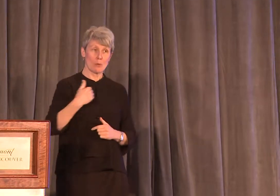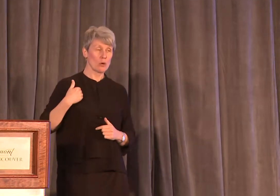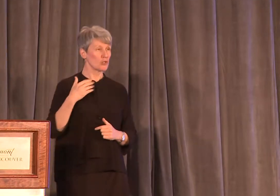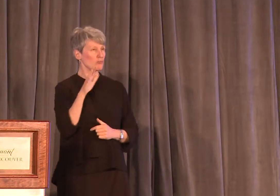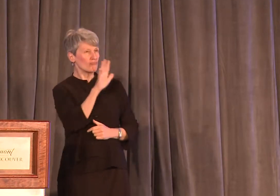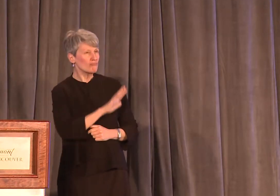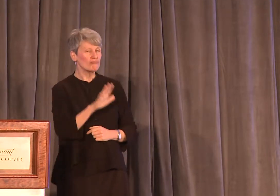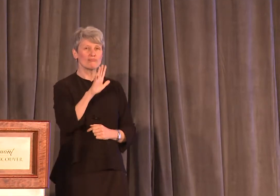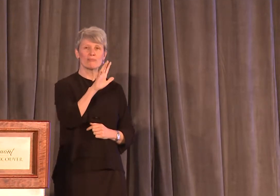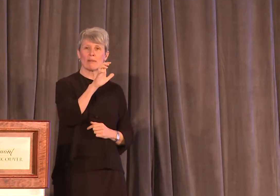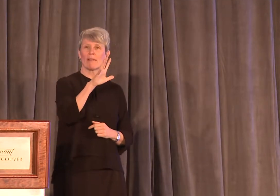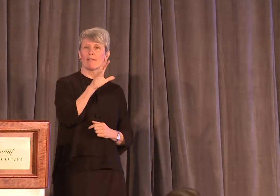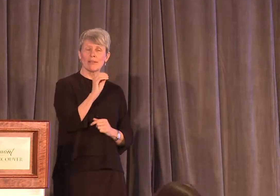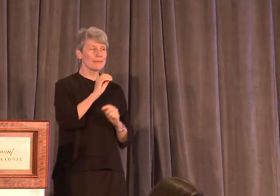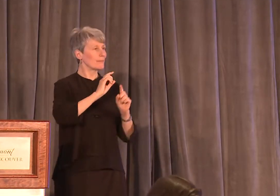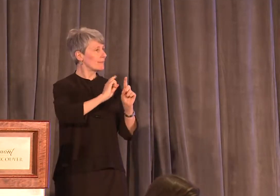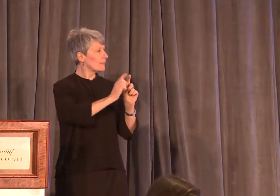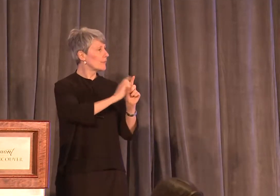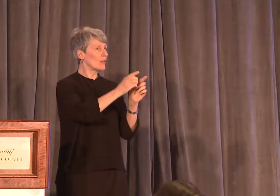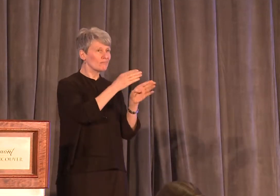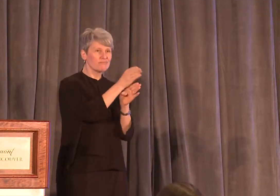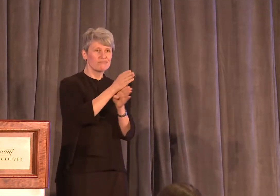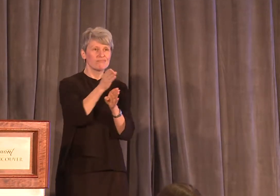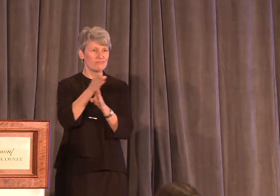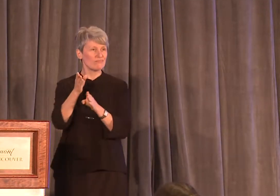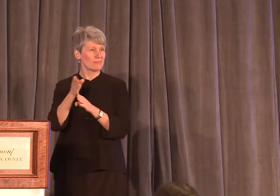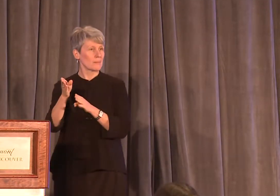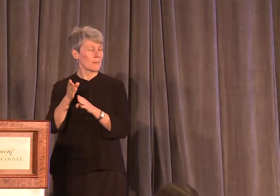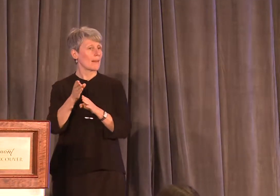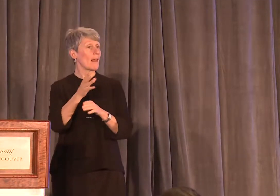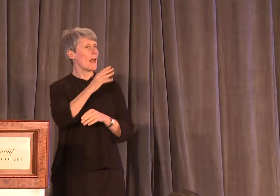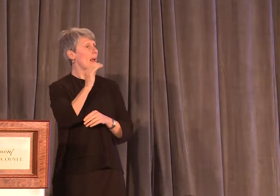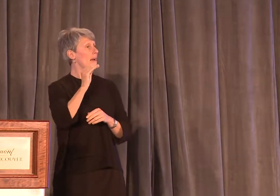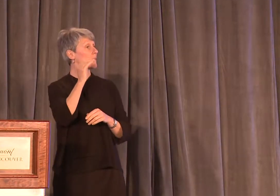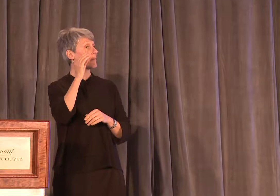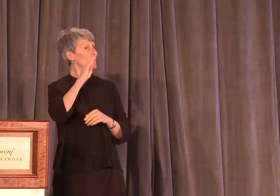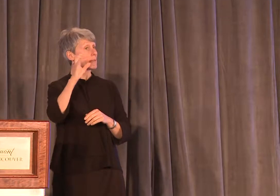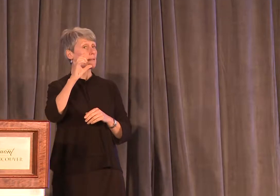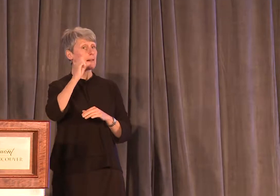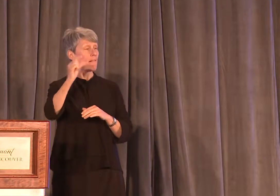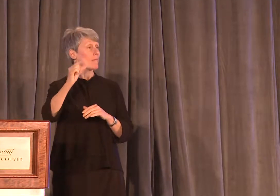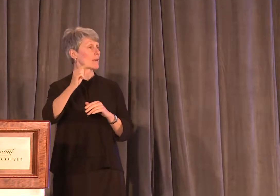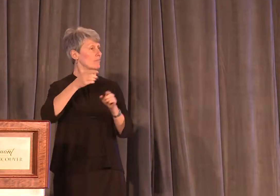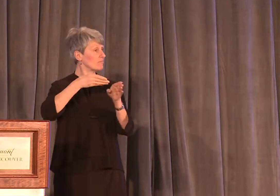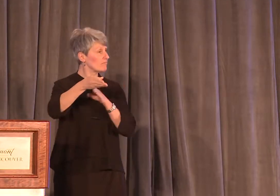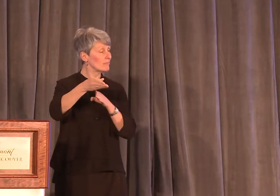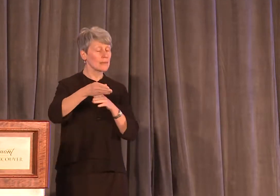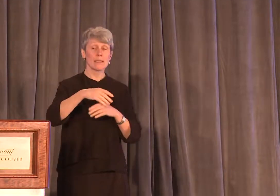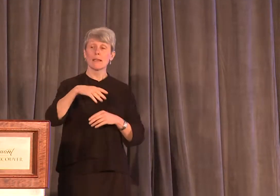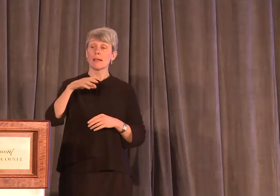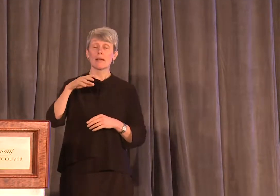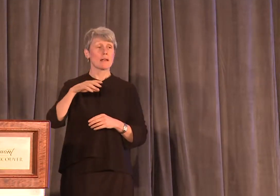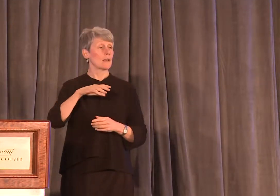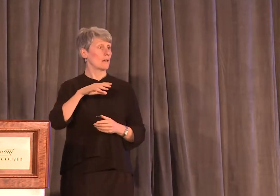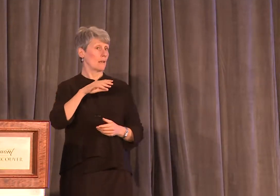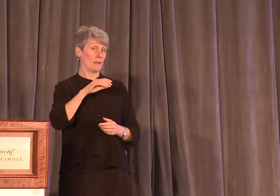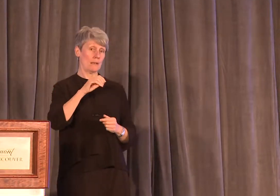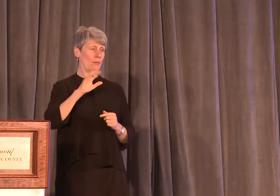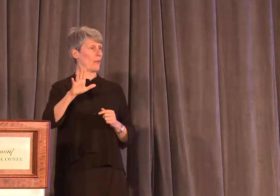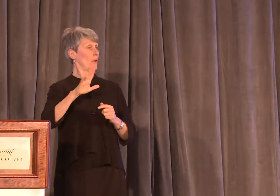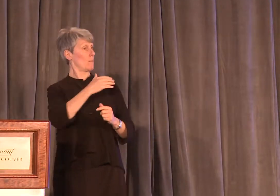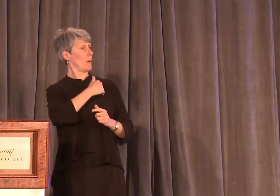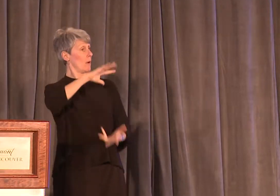550 different employers and BC Government ministries. The BCGEU's membership, two-thirds women.